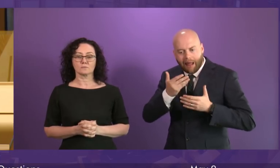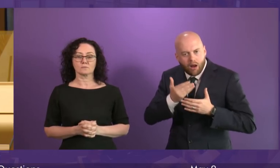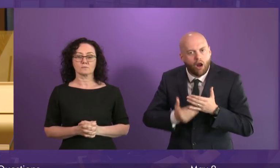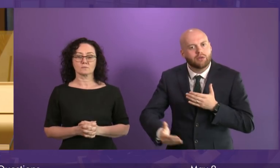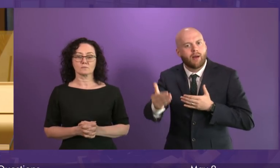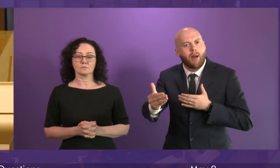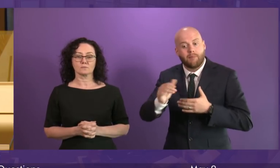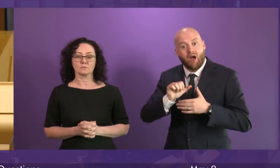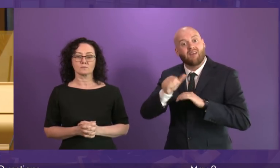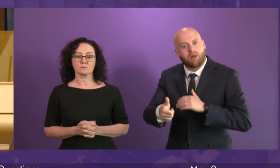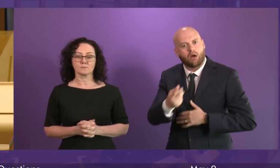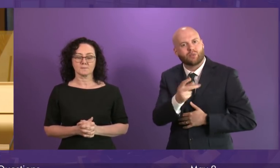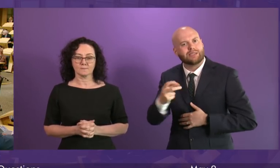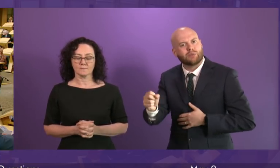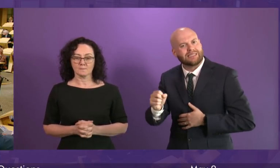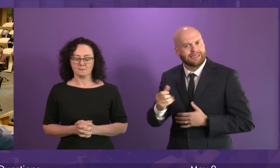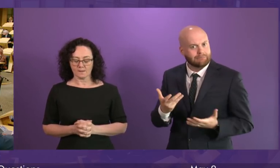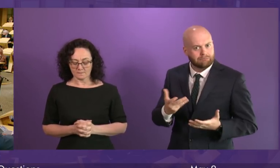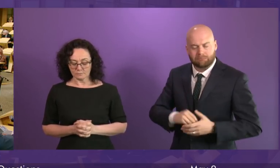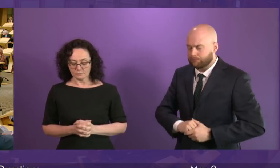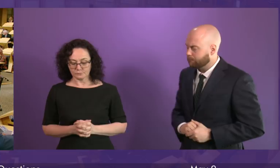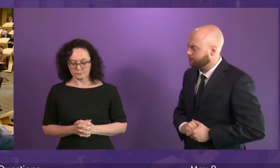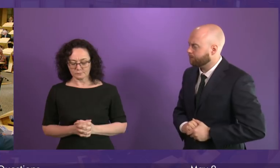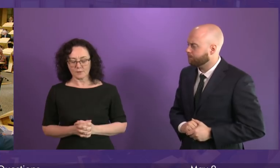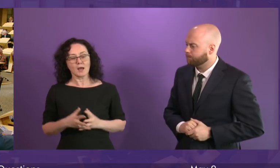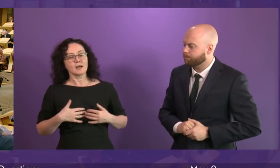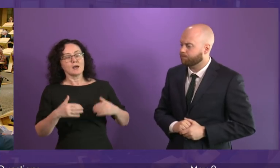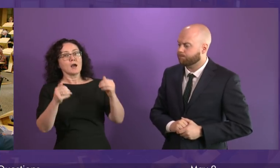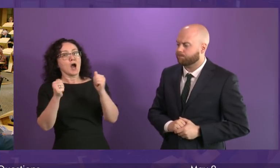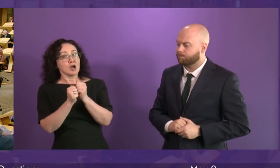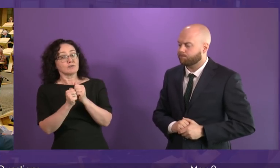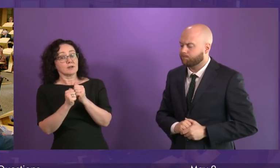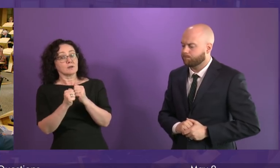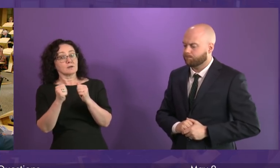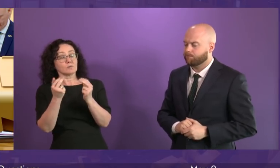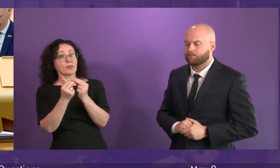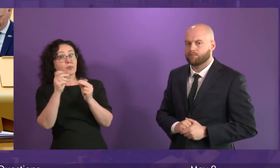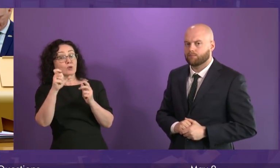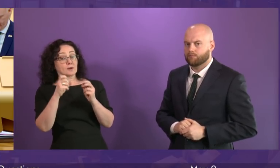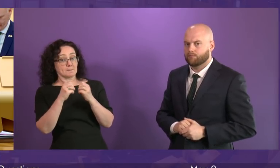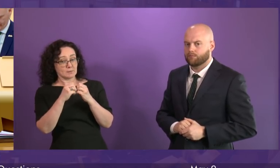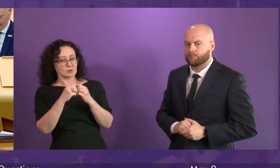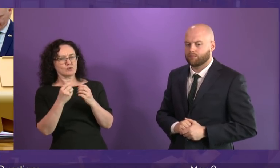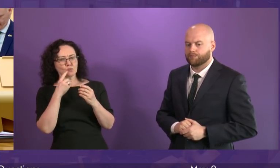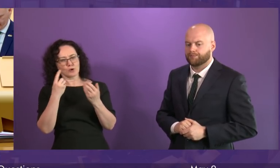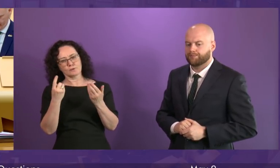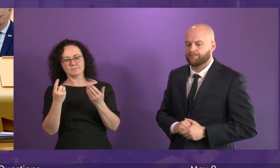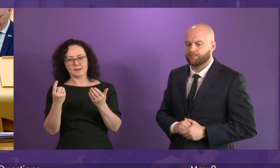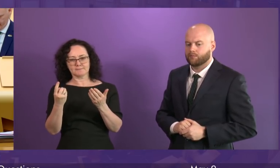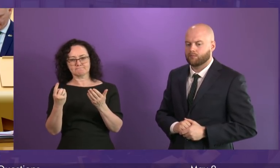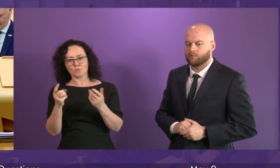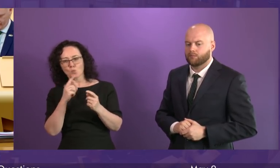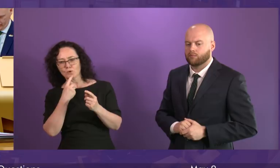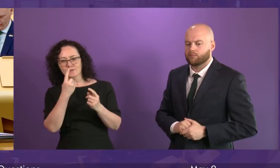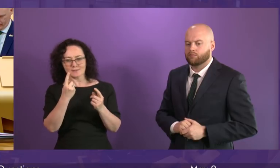post-2020? First Minister. I agree with Claudia Beamish in the general thrust of her